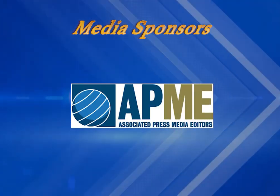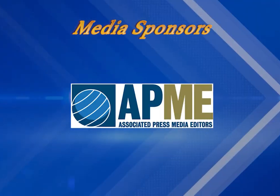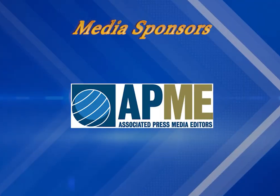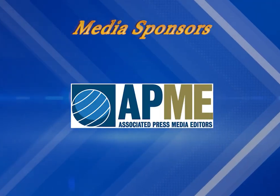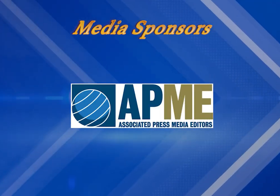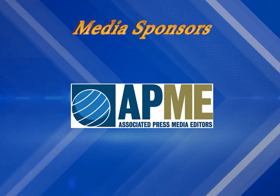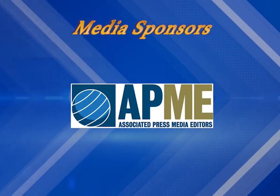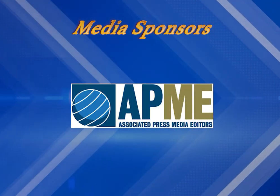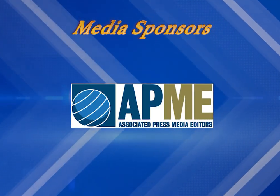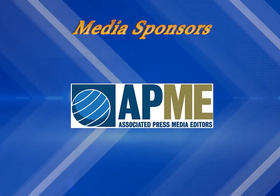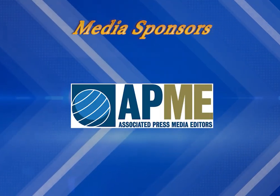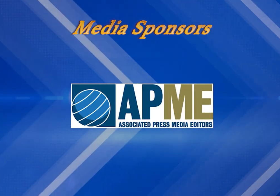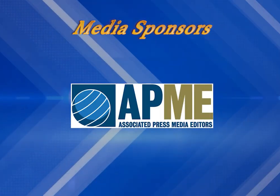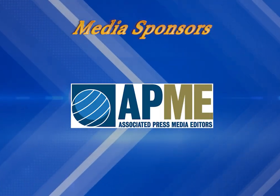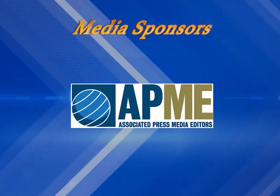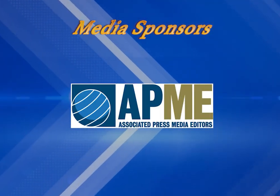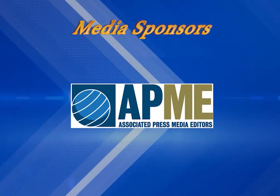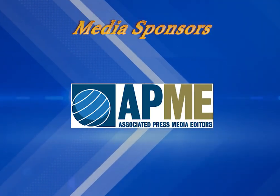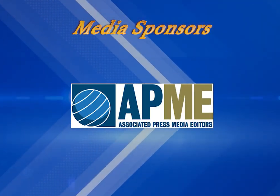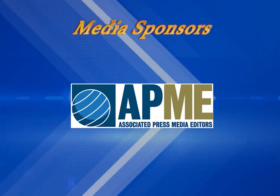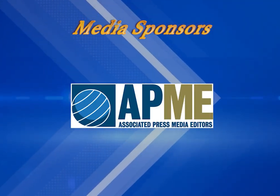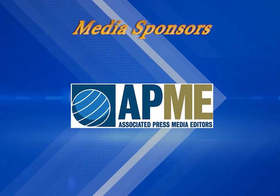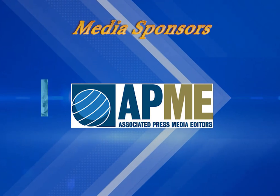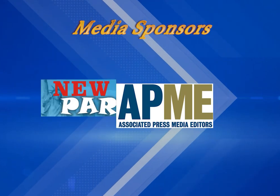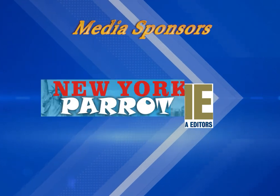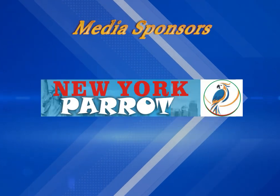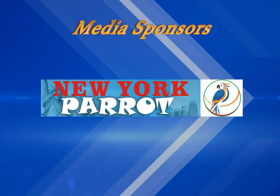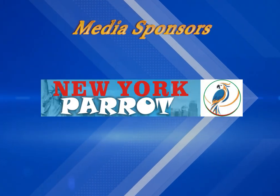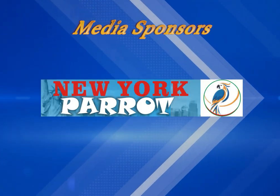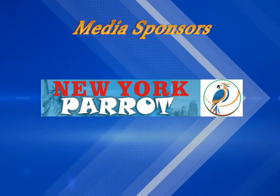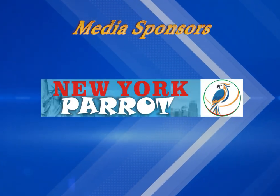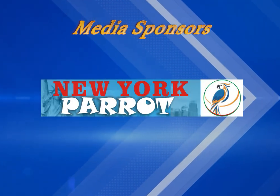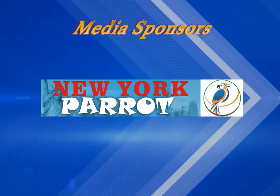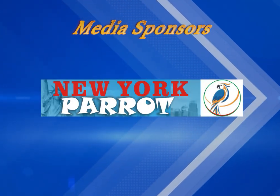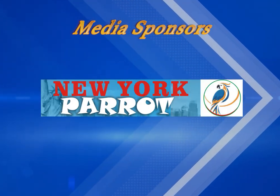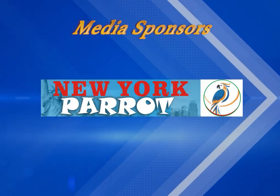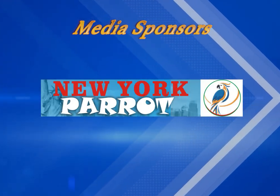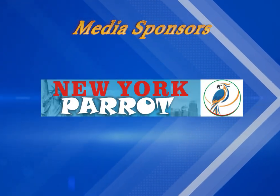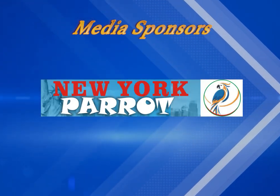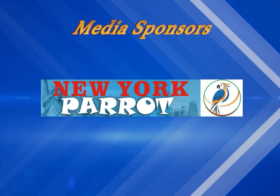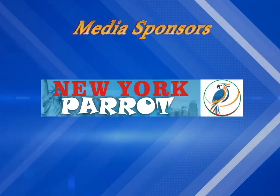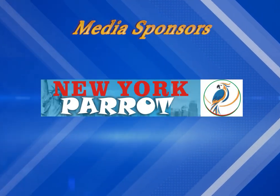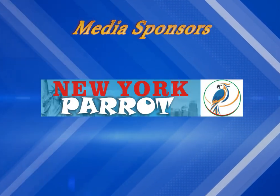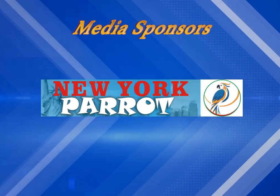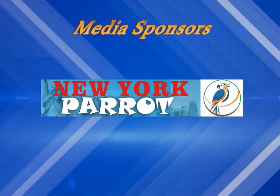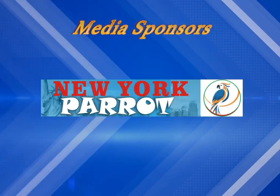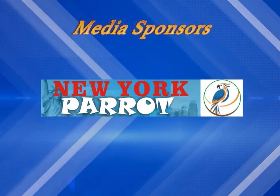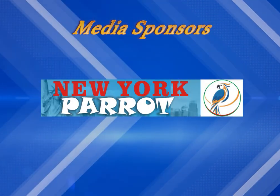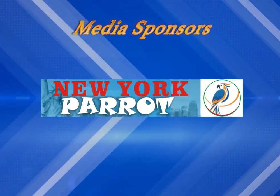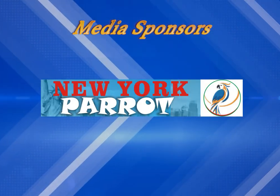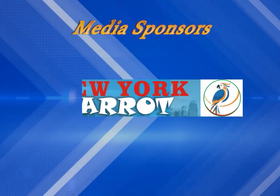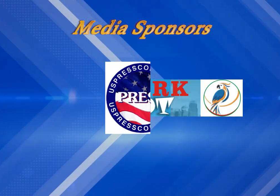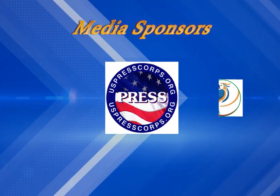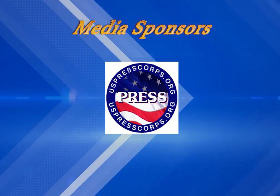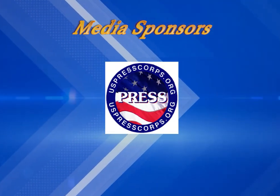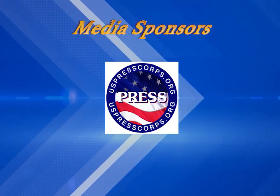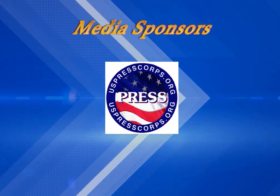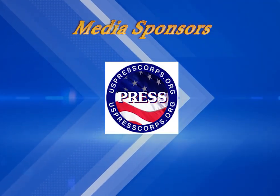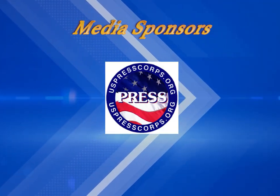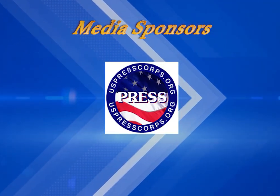Associated Press Media Editors, New York Parrot Online Newspaper, U.S. Press